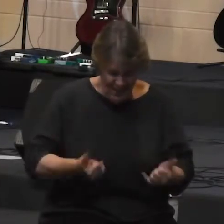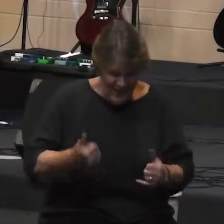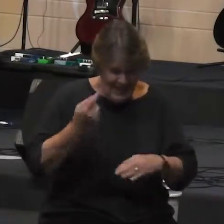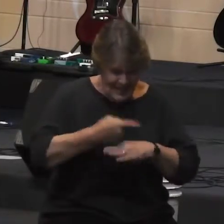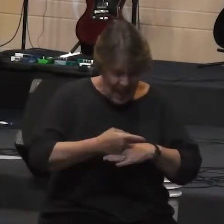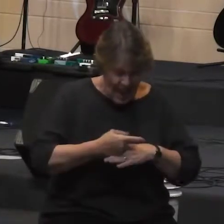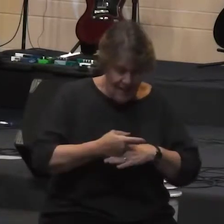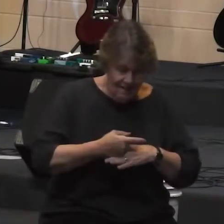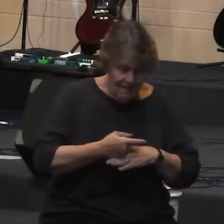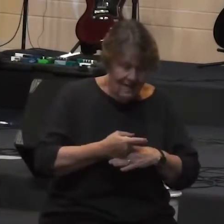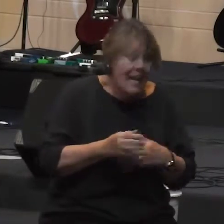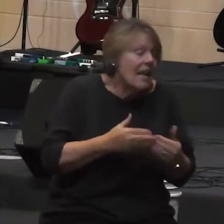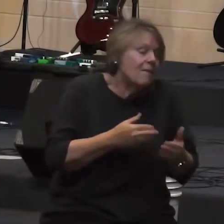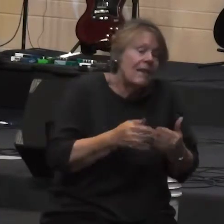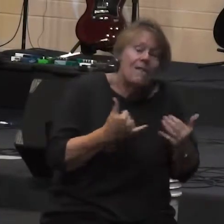hard